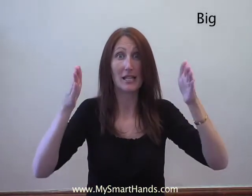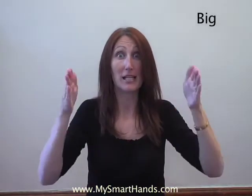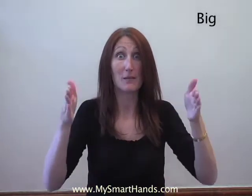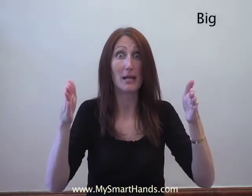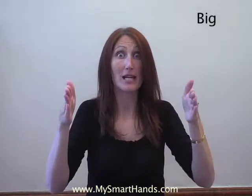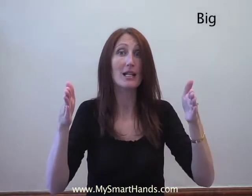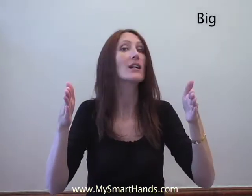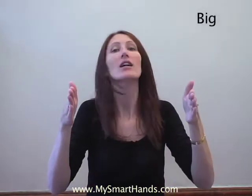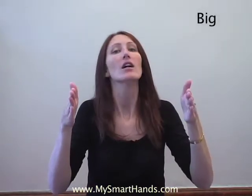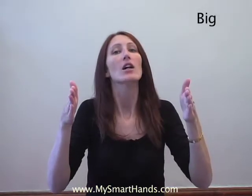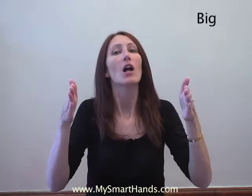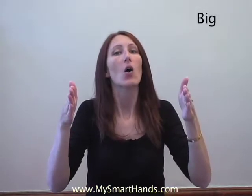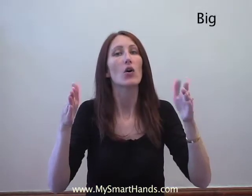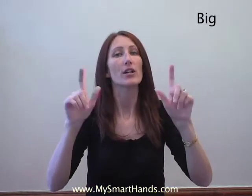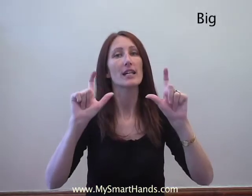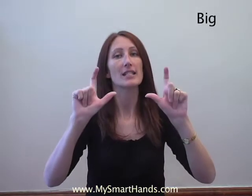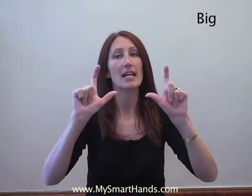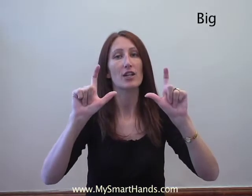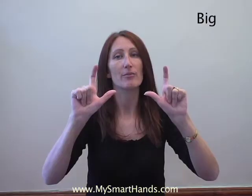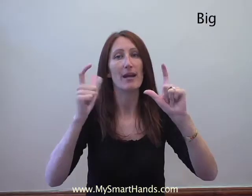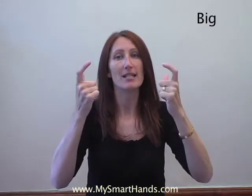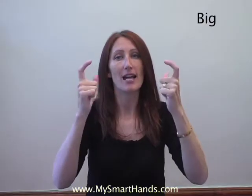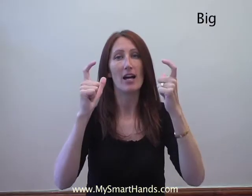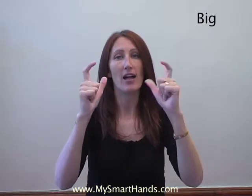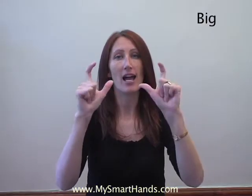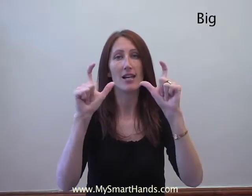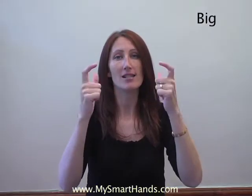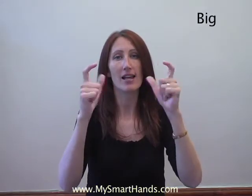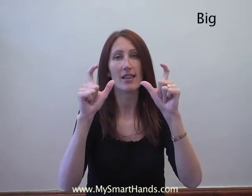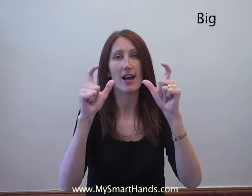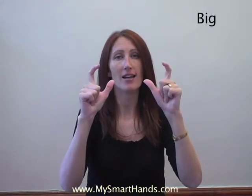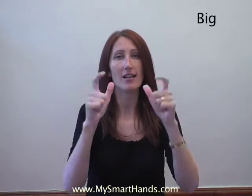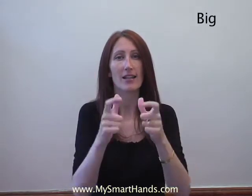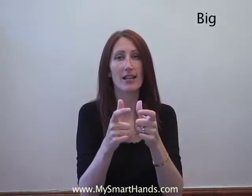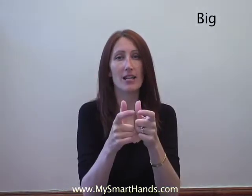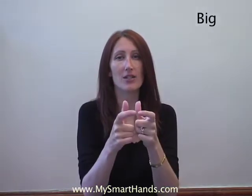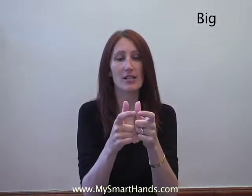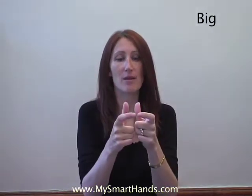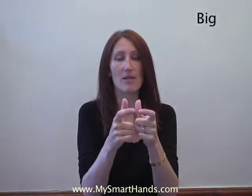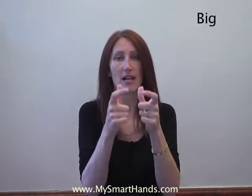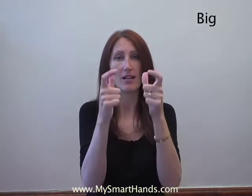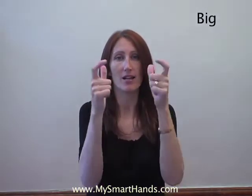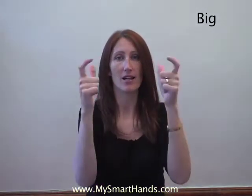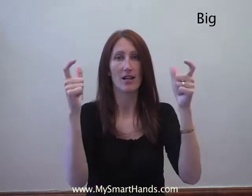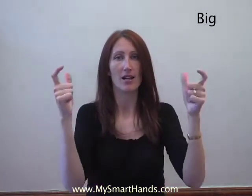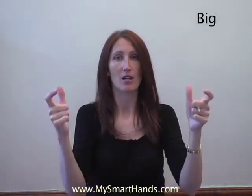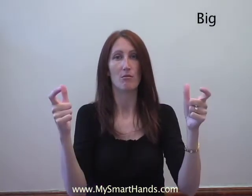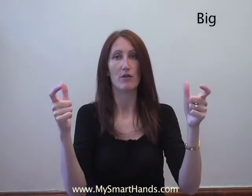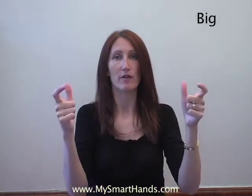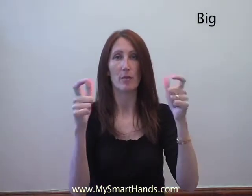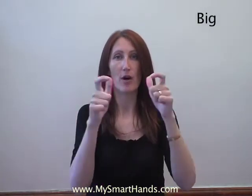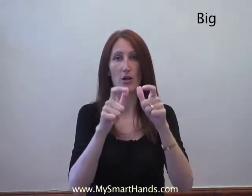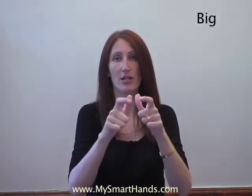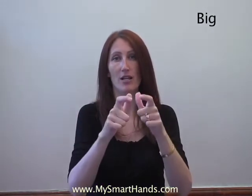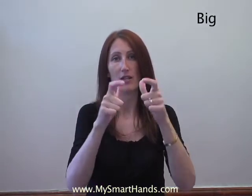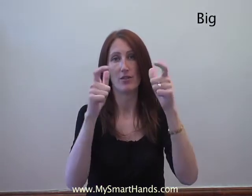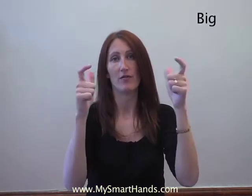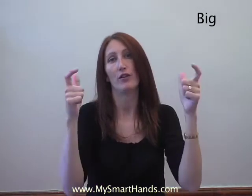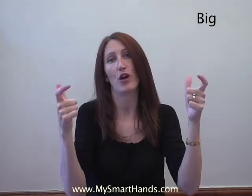is big. Or you can take your bent L hands like that and do the same thing. Move them apart for a